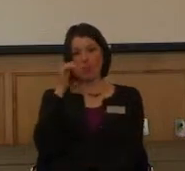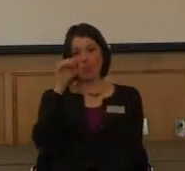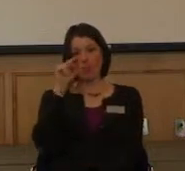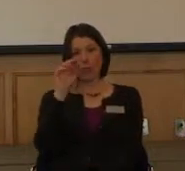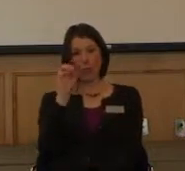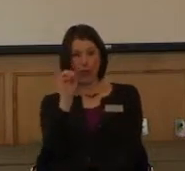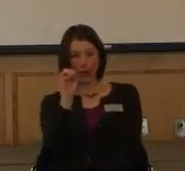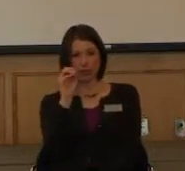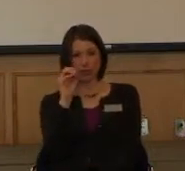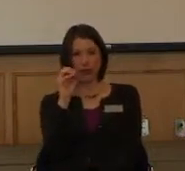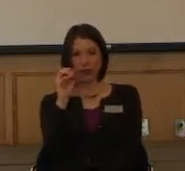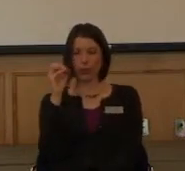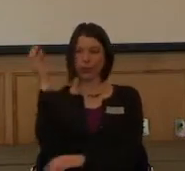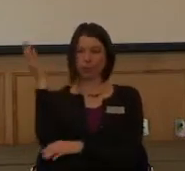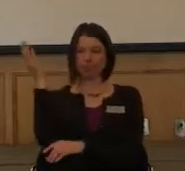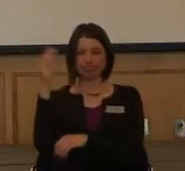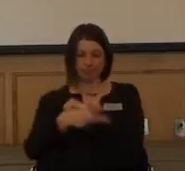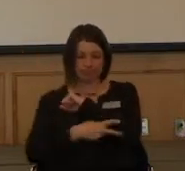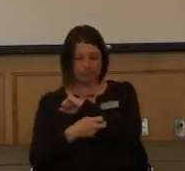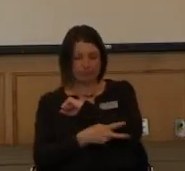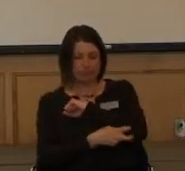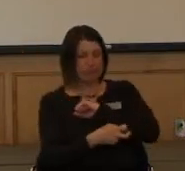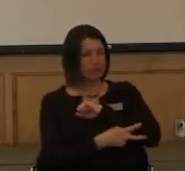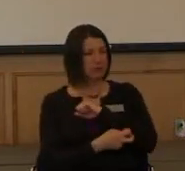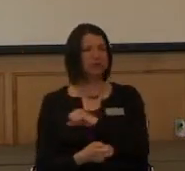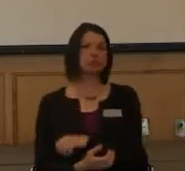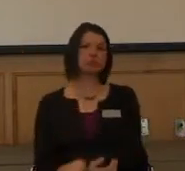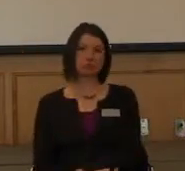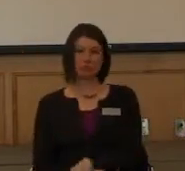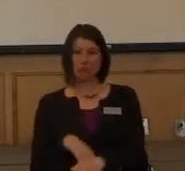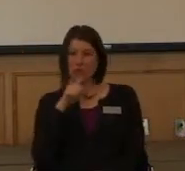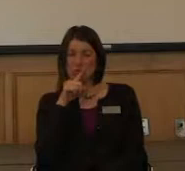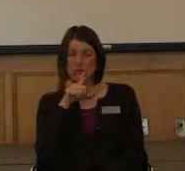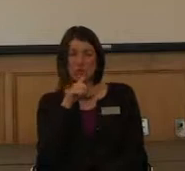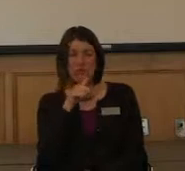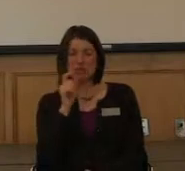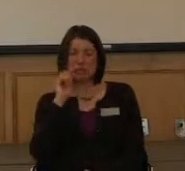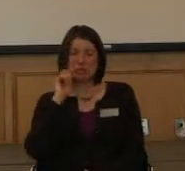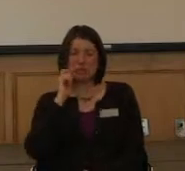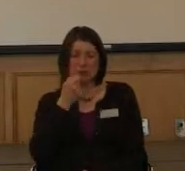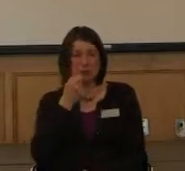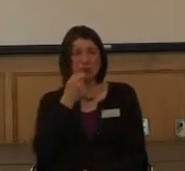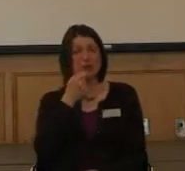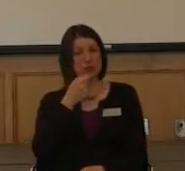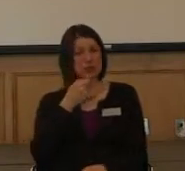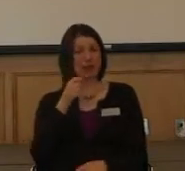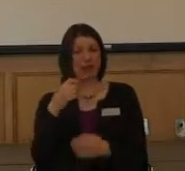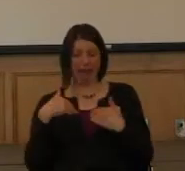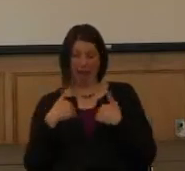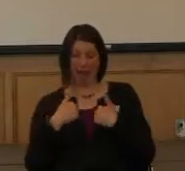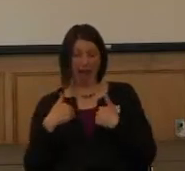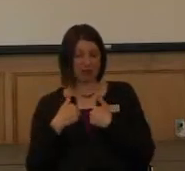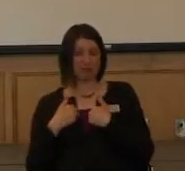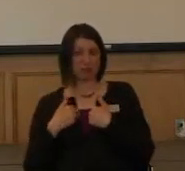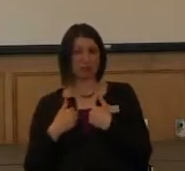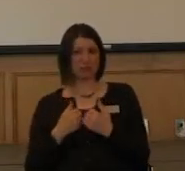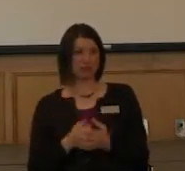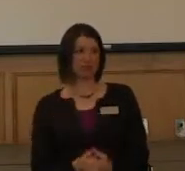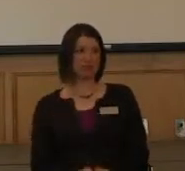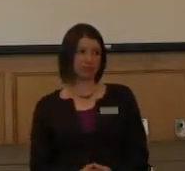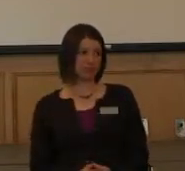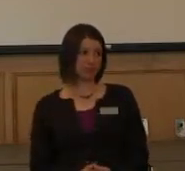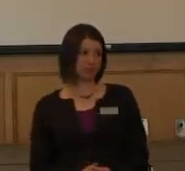when I was younger. like, these are kind of cool animals. So the funny part comes that